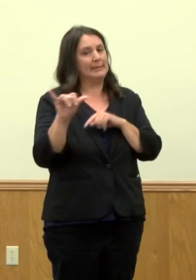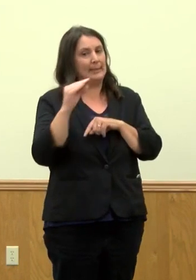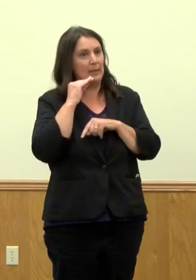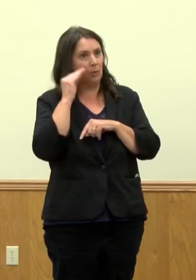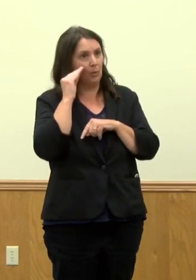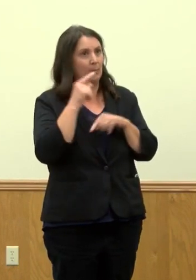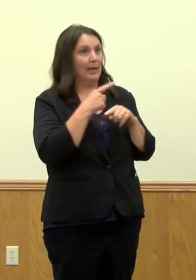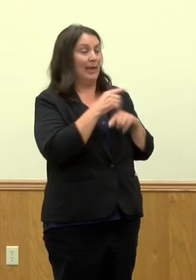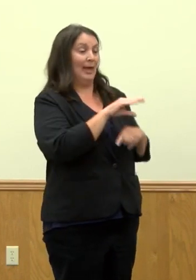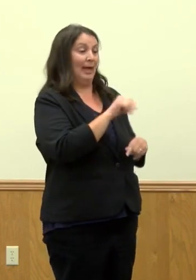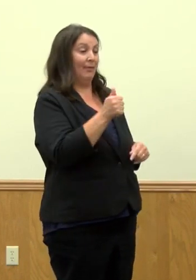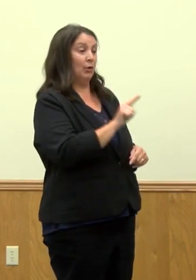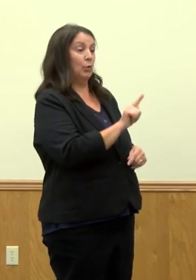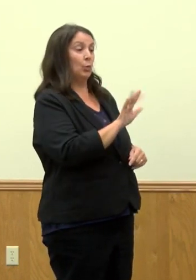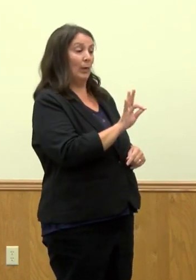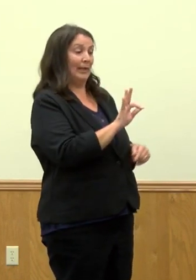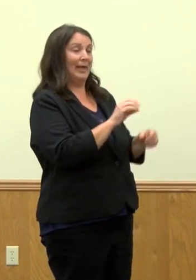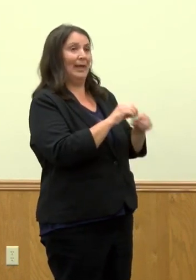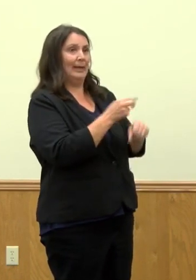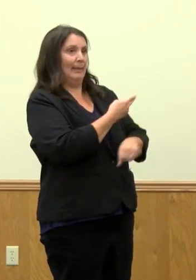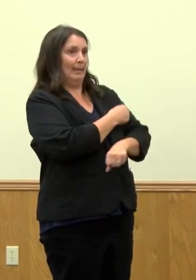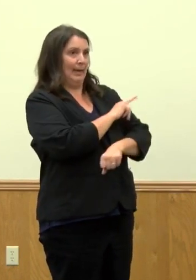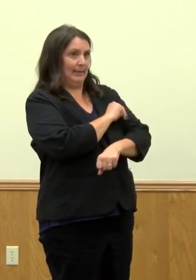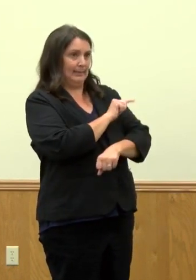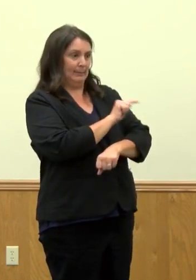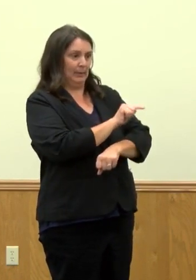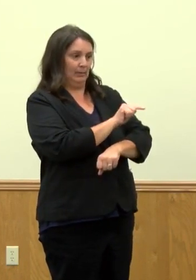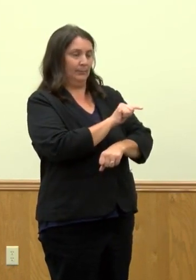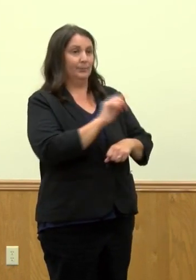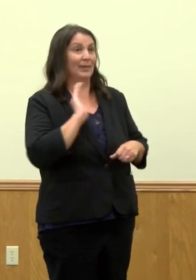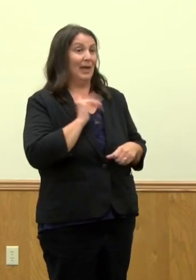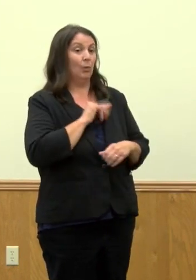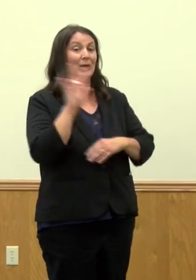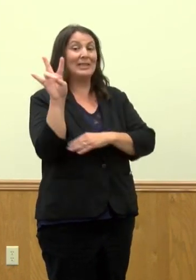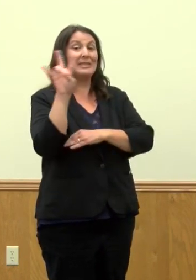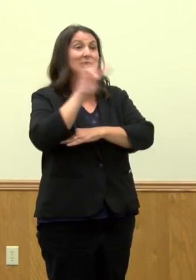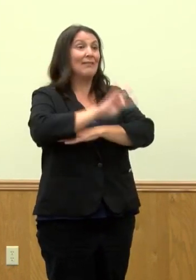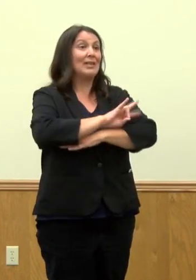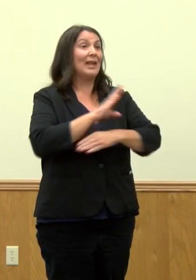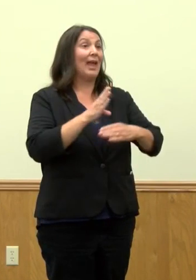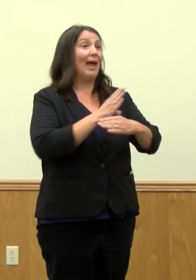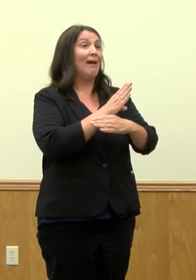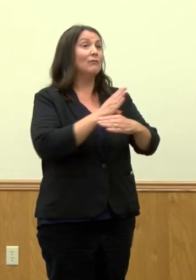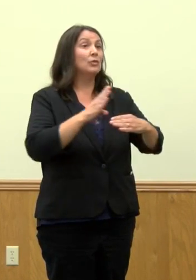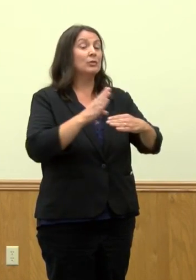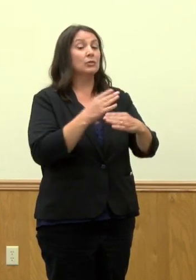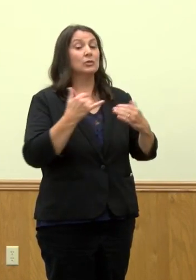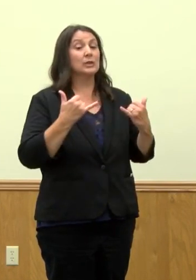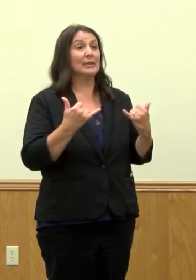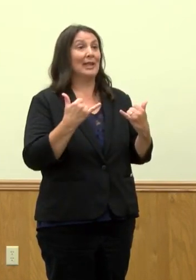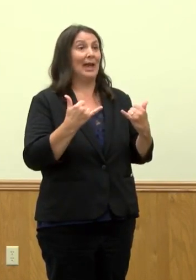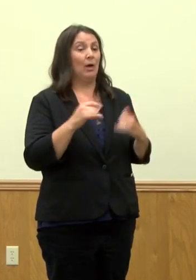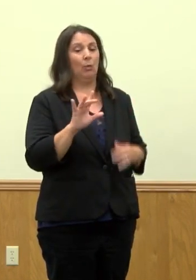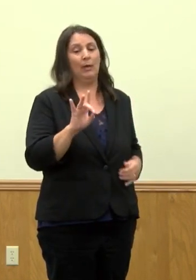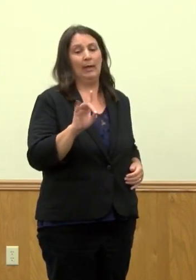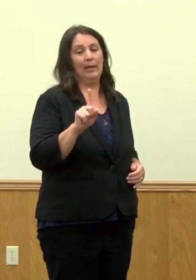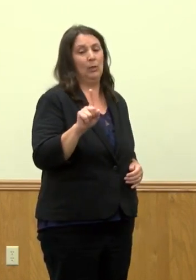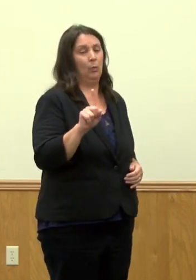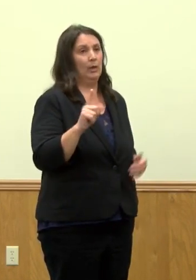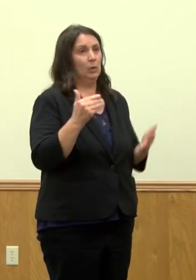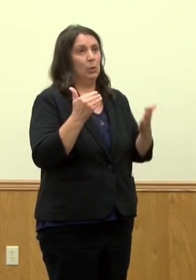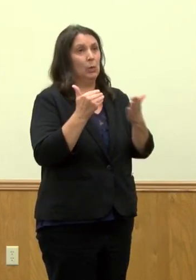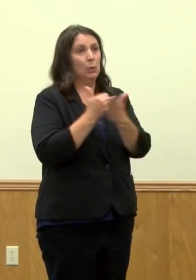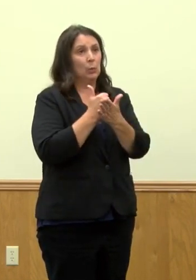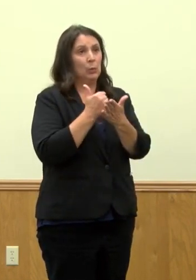hospitalized in the Tri-County. Our seven-day average for the Tri-County now sits at 81 new